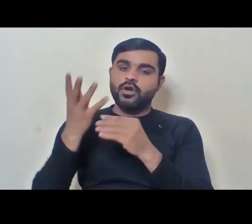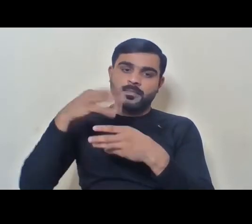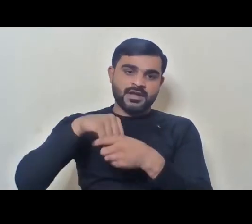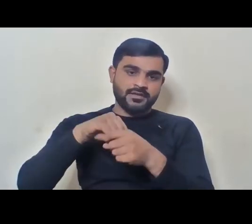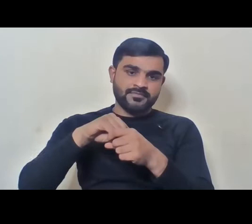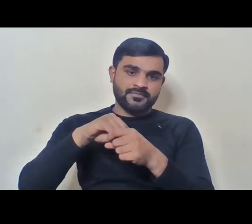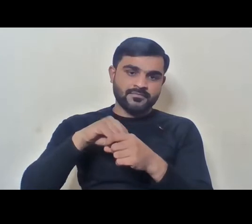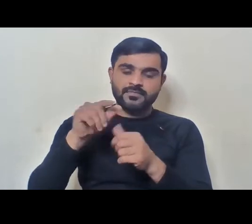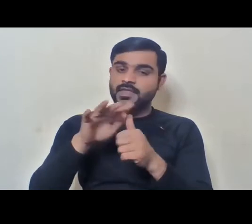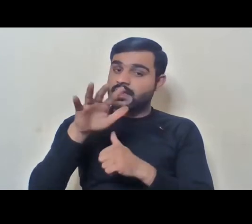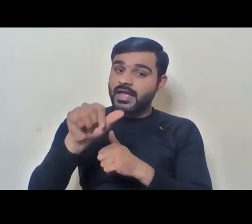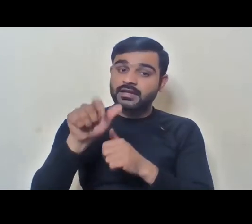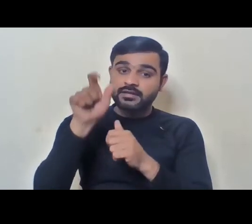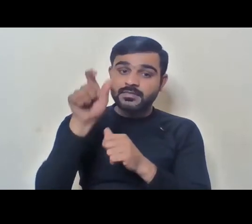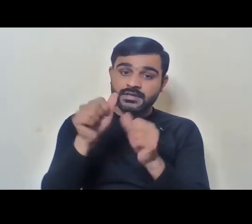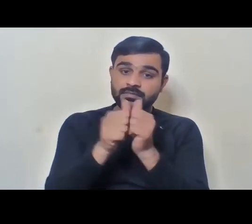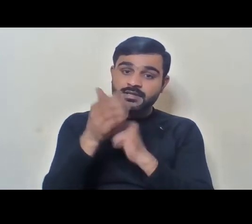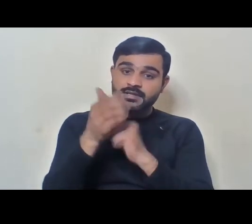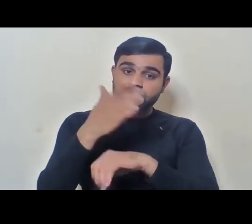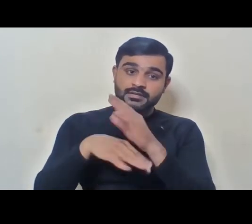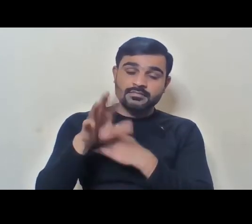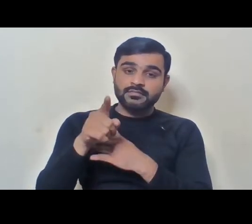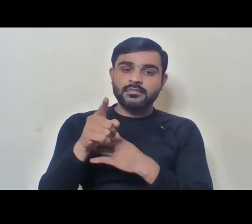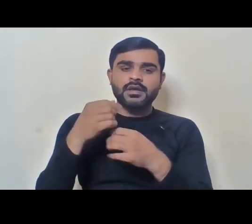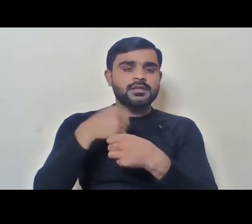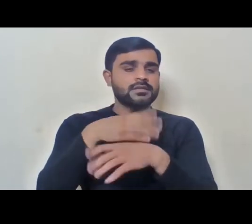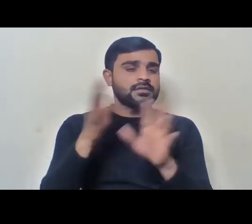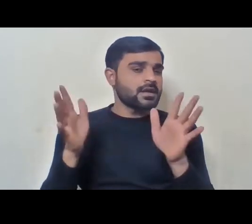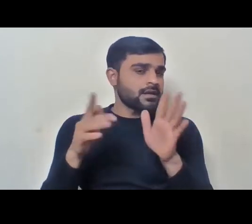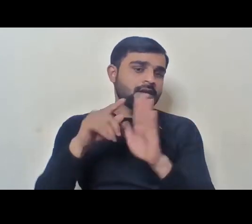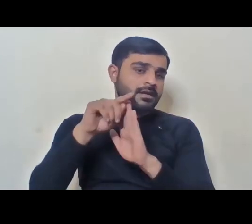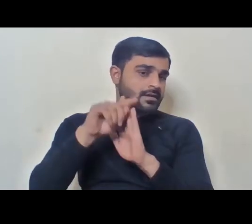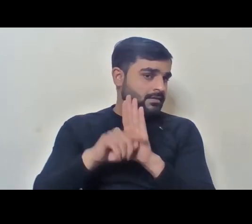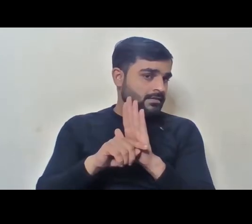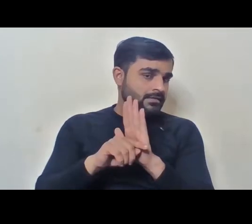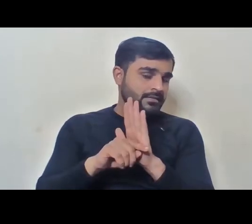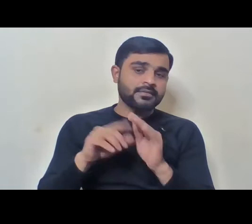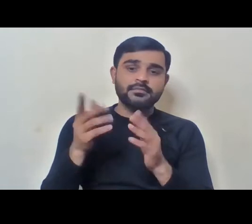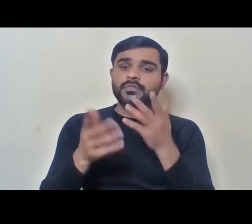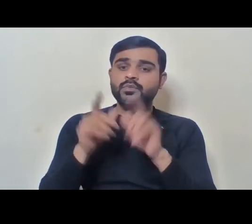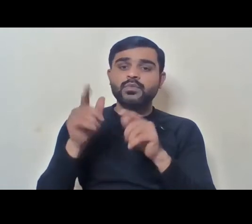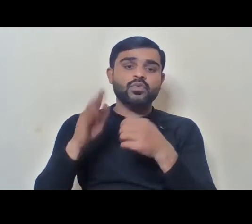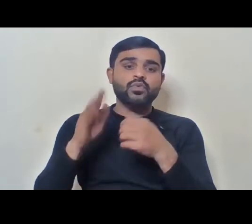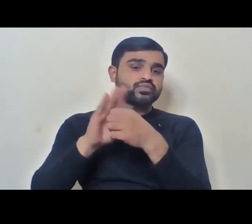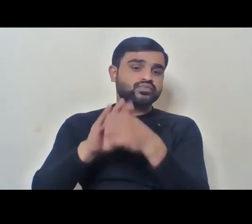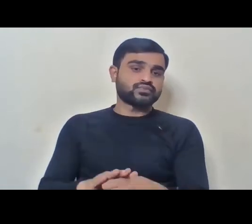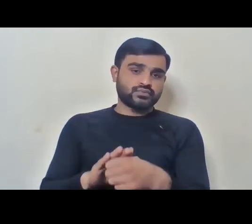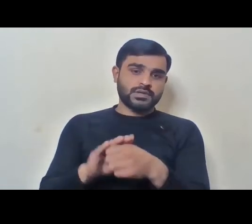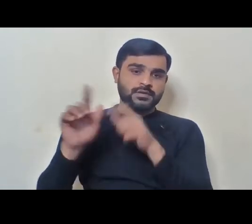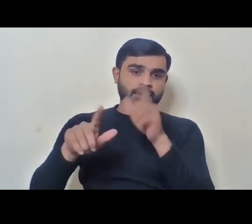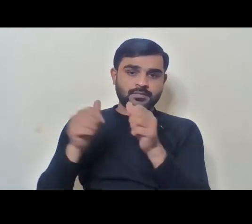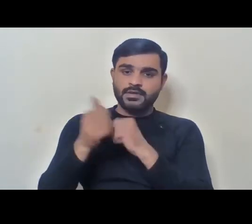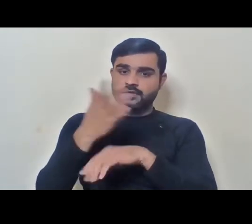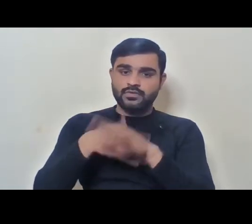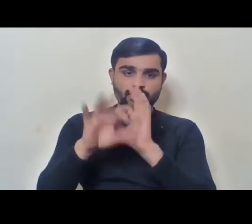access to persons with disabilities. There is a general provision that there will be no discrimination against persons with disabilities